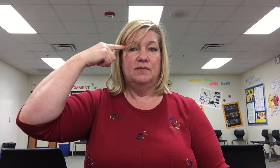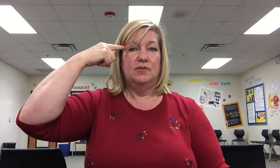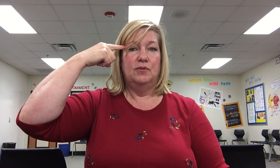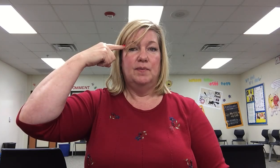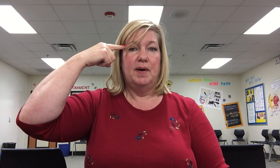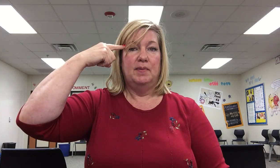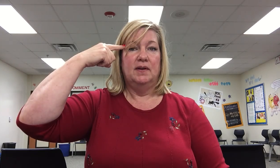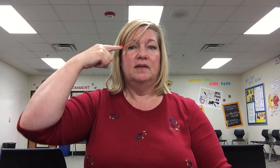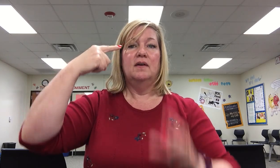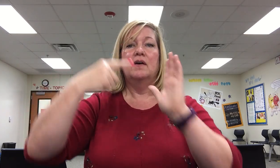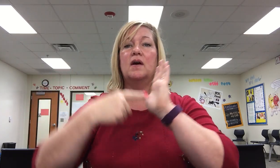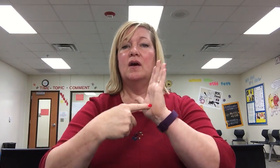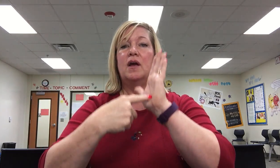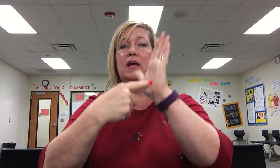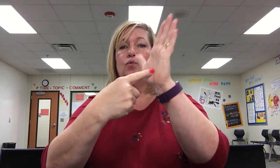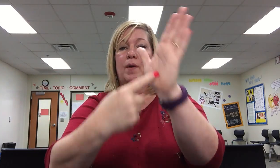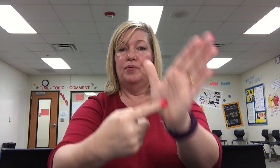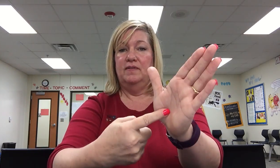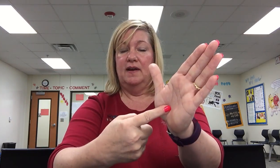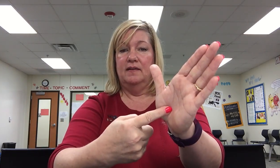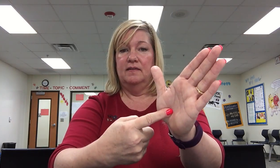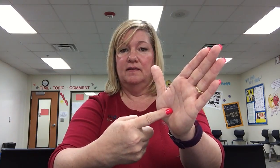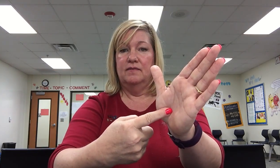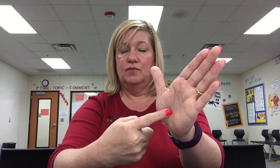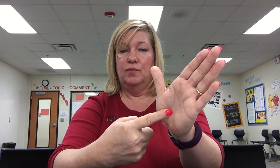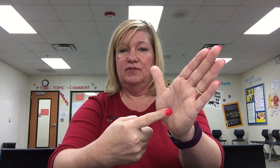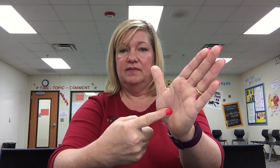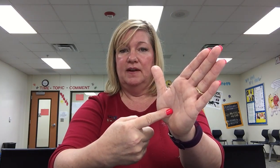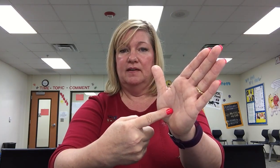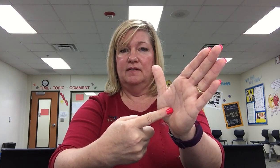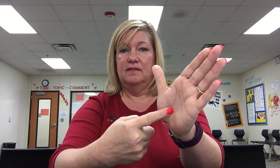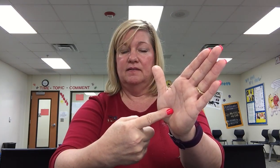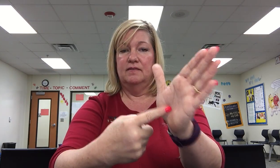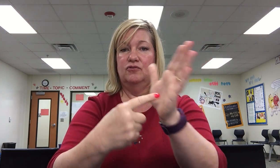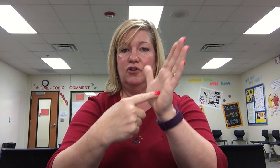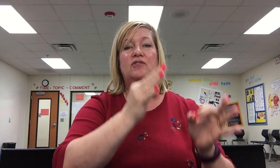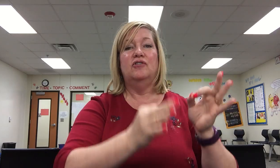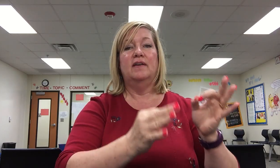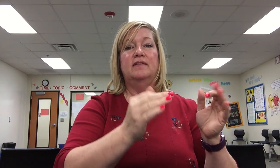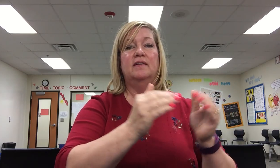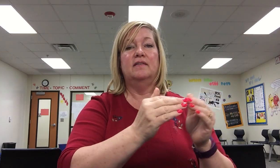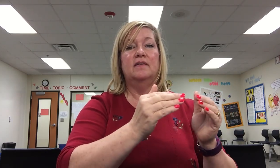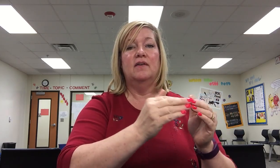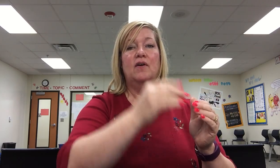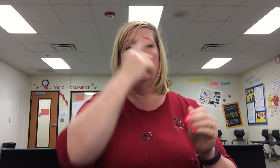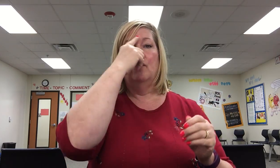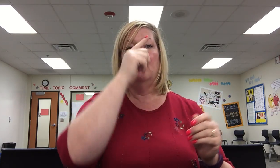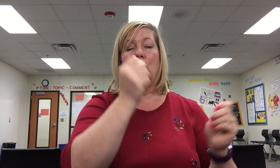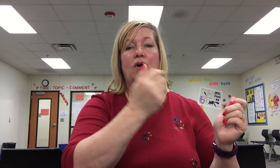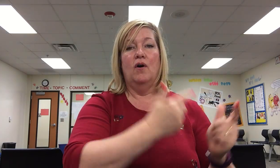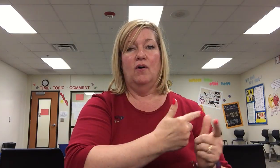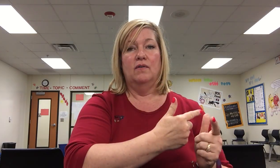to the republic, represents, for which it stands, show, represents, one,